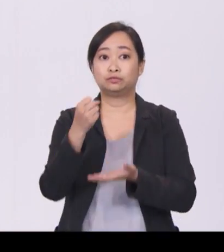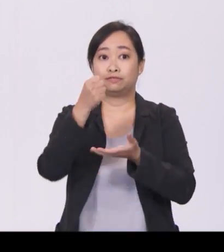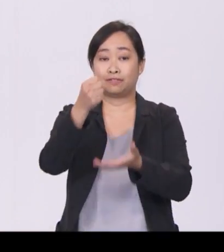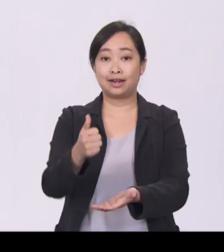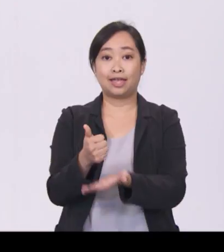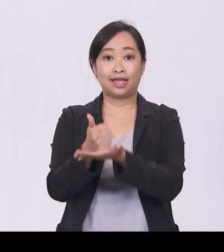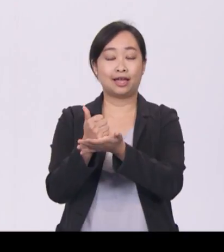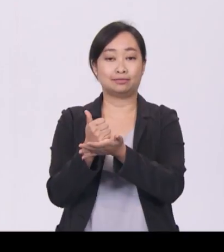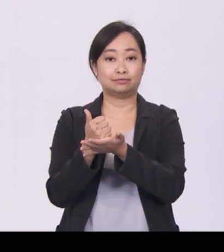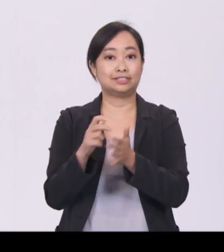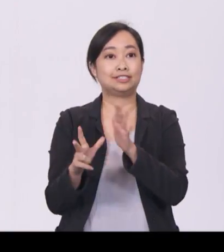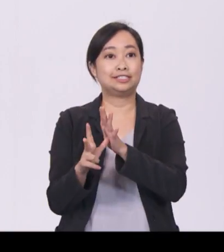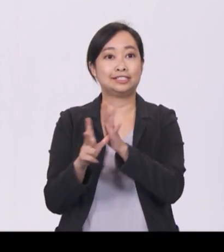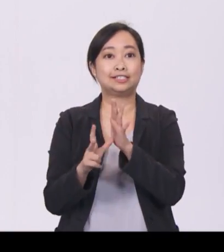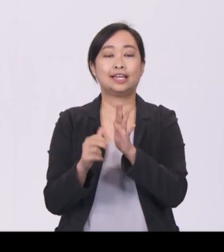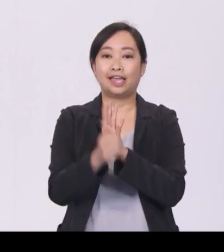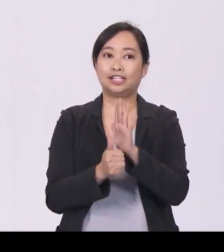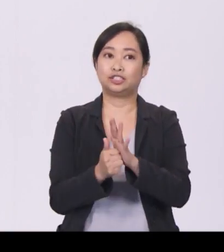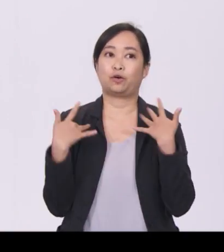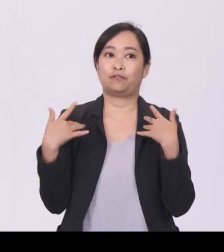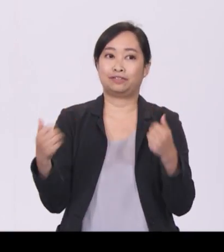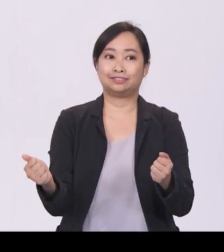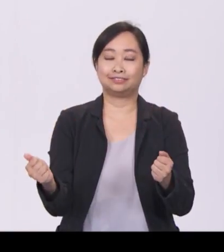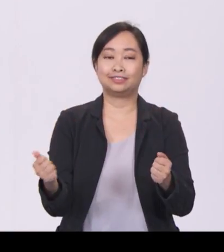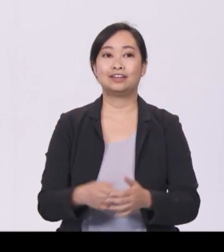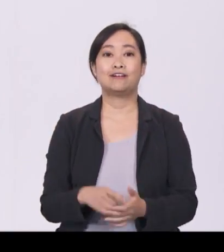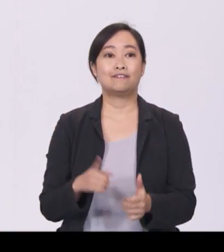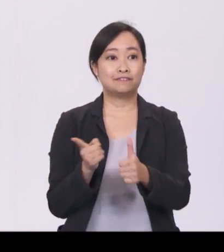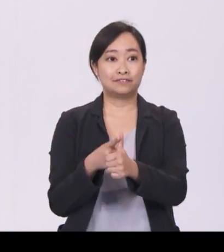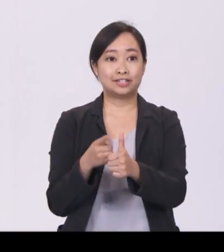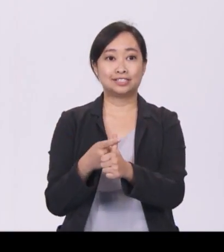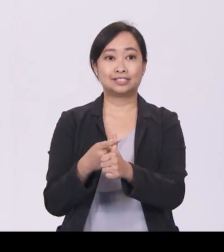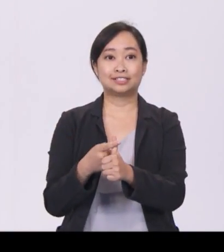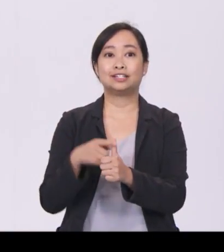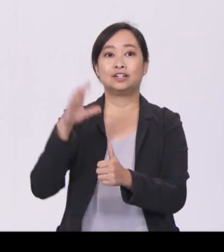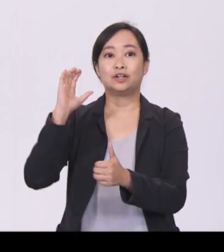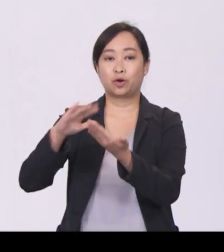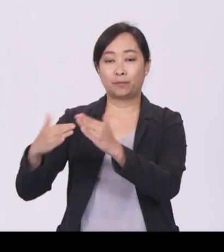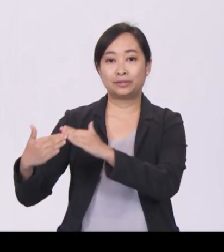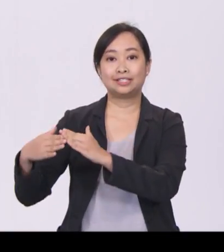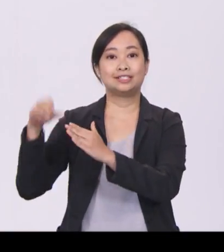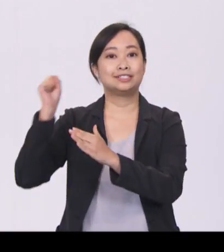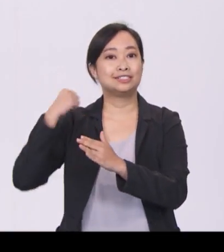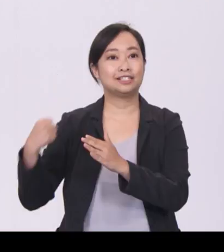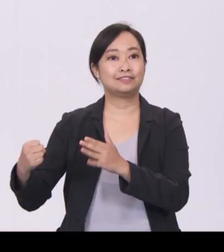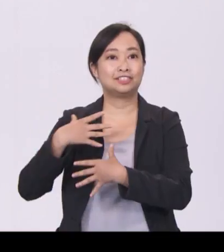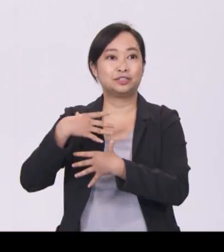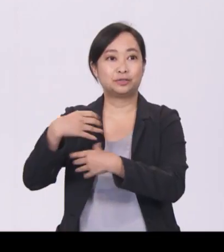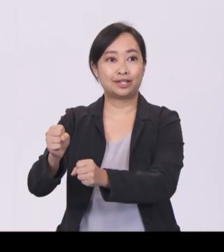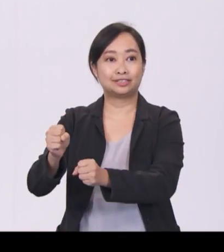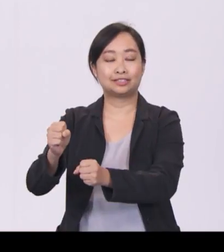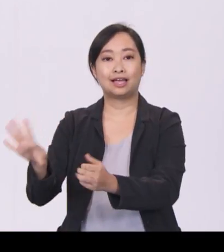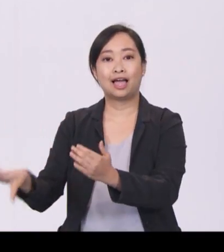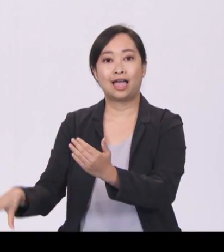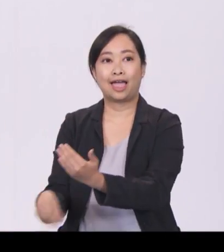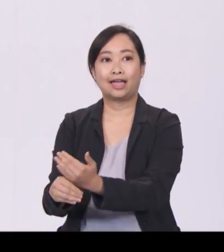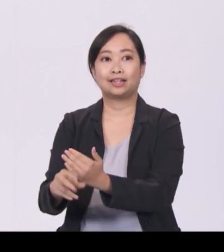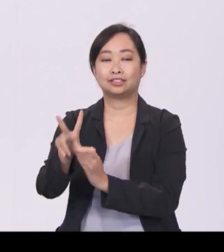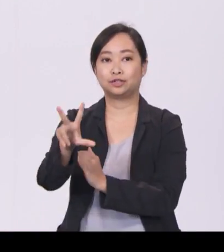First, I will provide a $300 million top-up to the Community Silver Trust, or CST, which